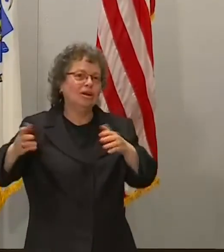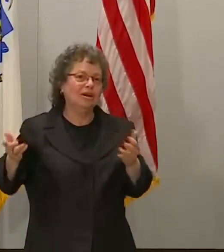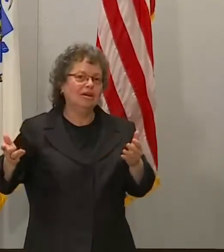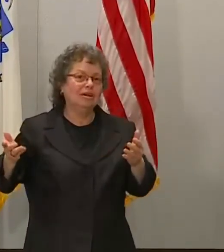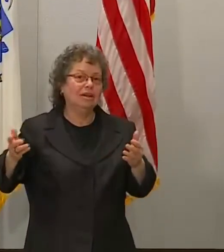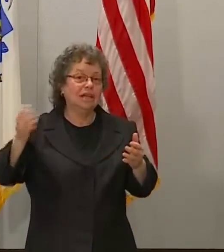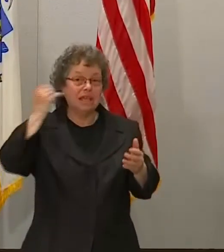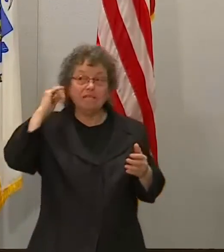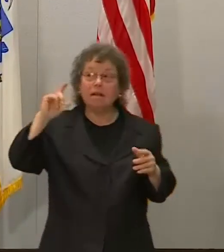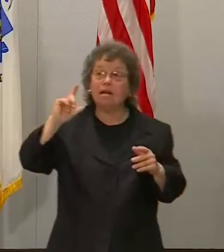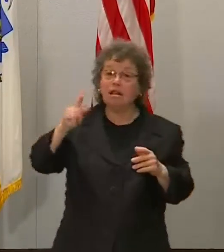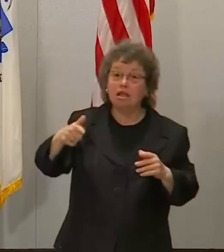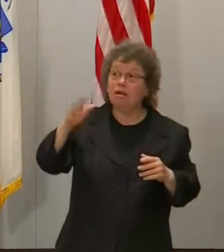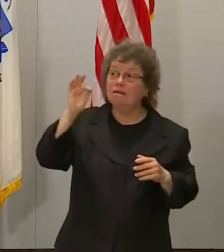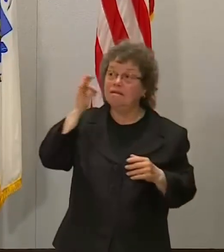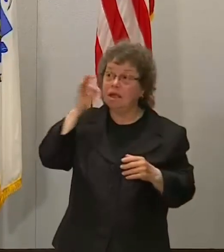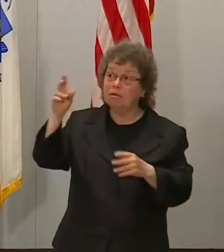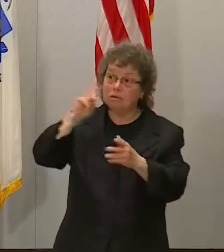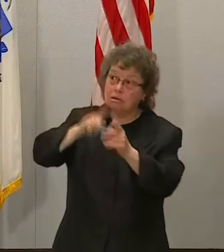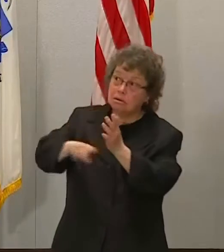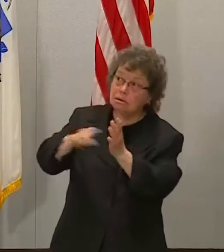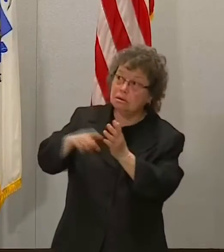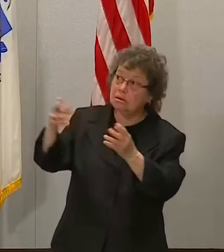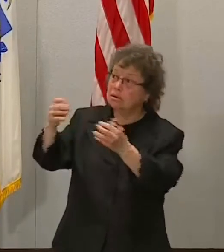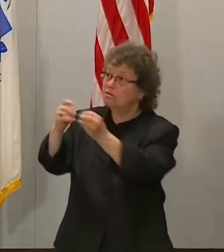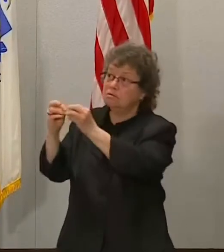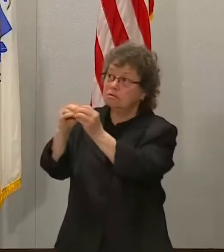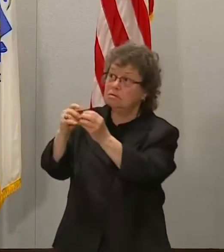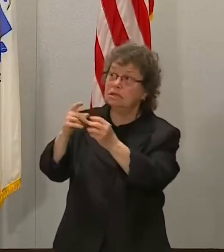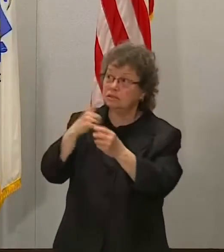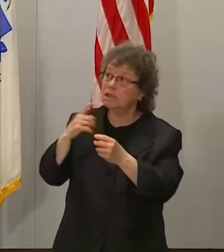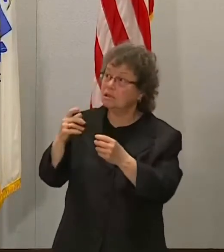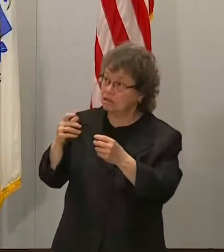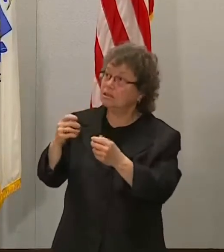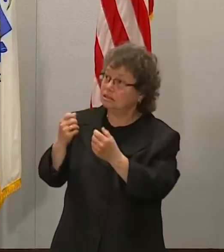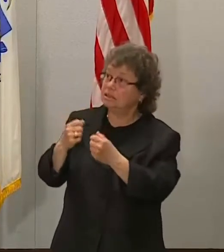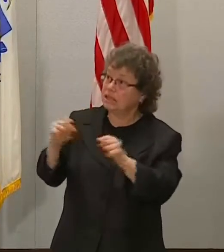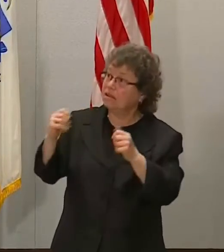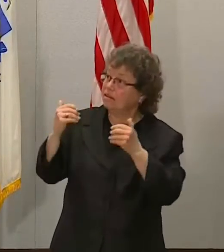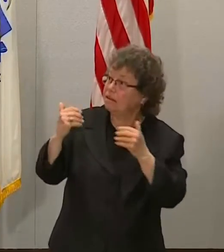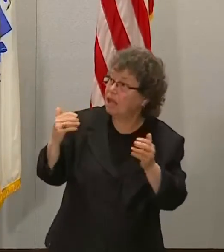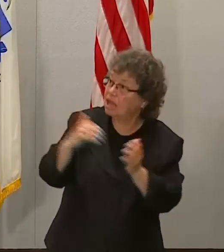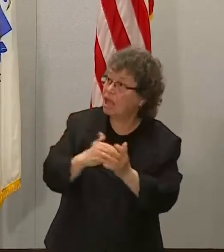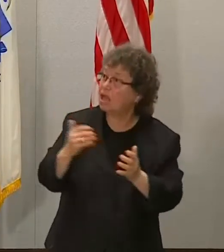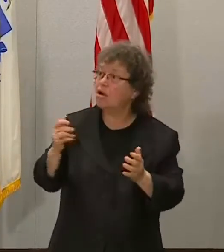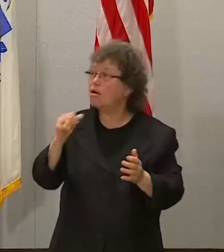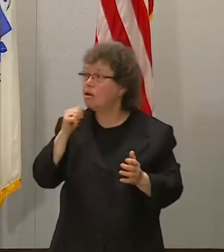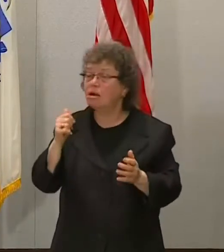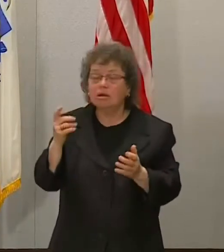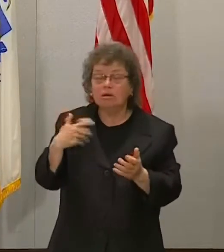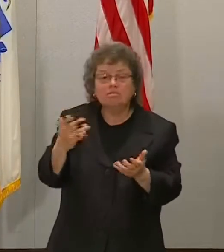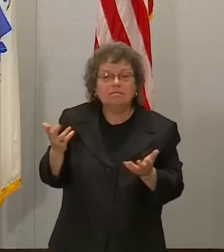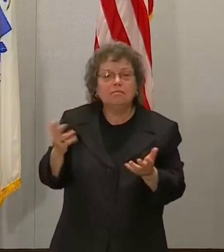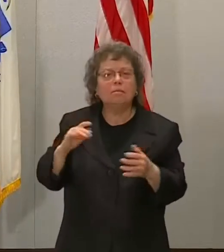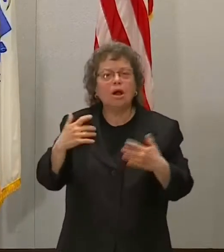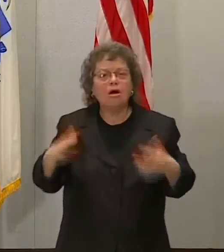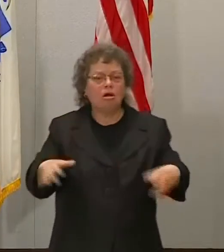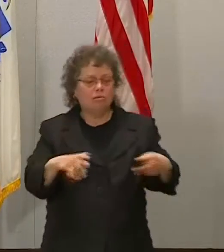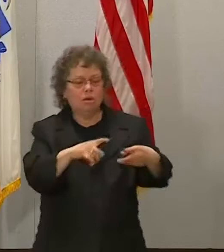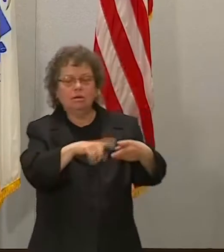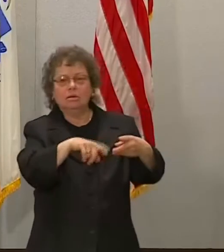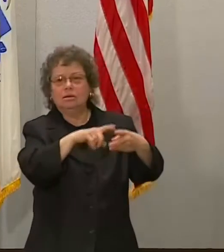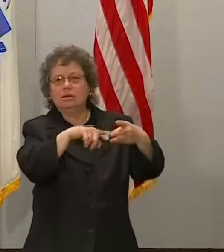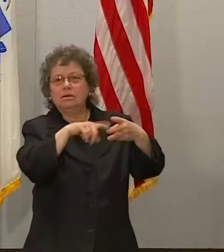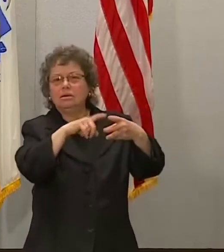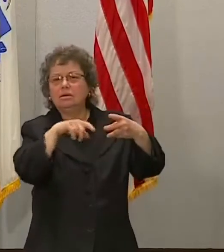tell us that they believe that it's safe, that's one thing. But if they don't, like I said, this is a program that's built primarily